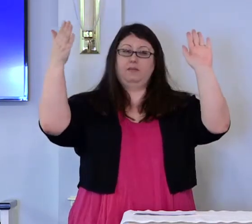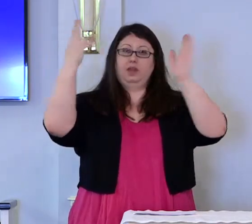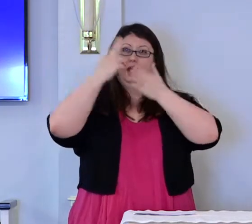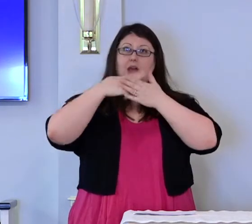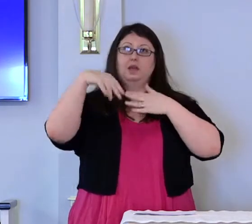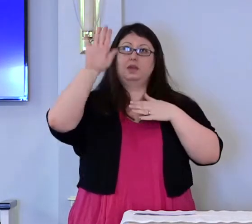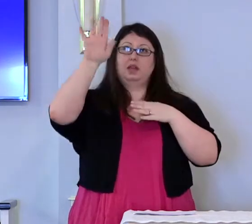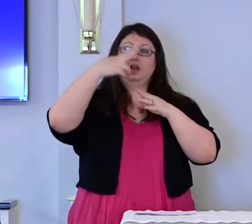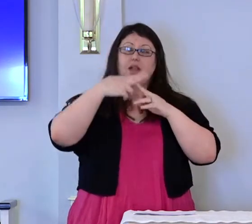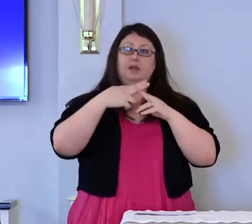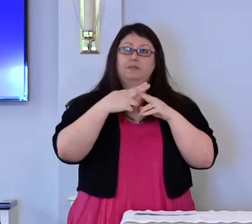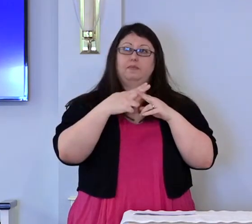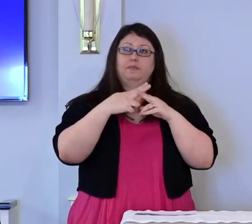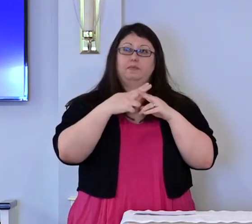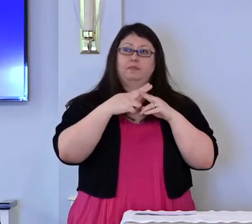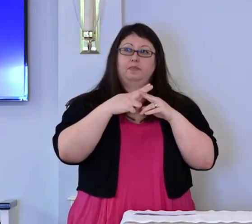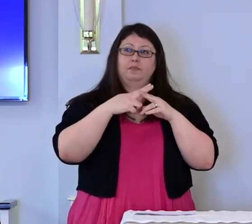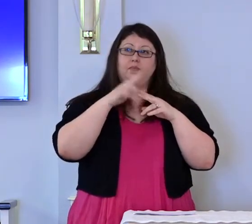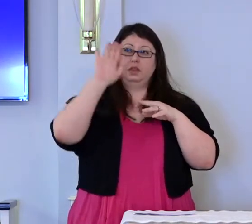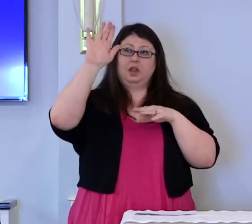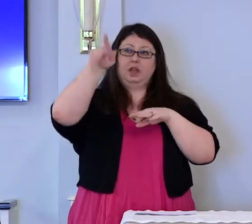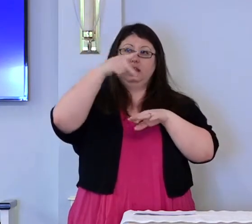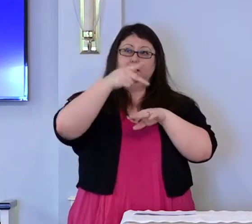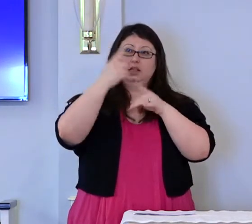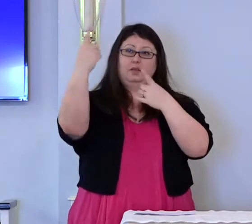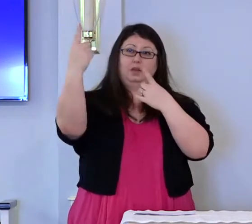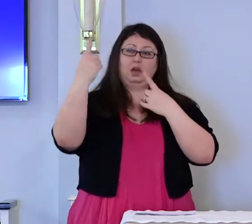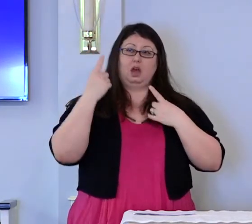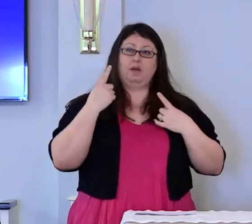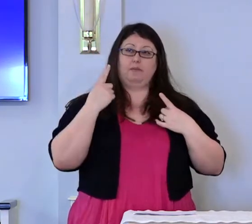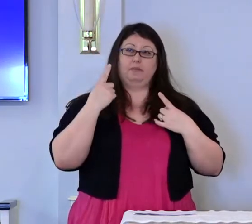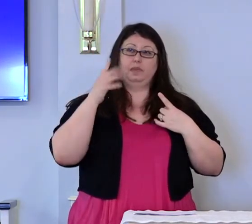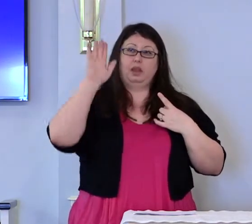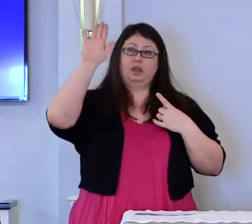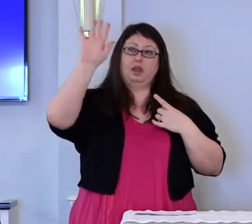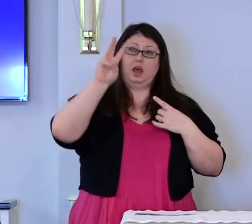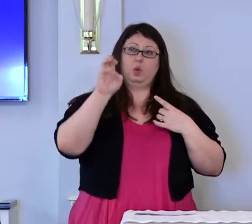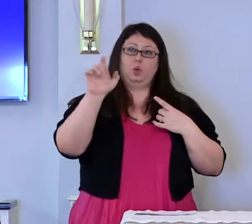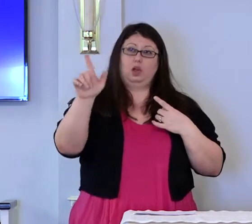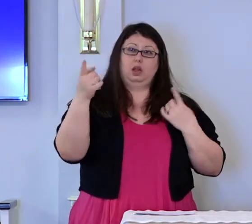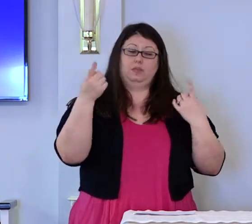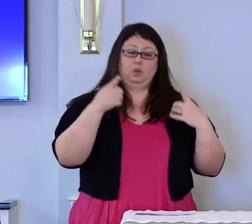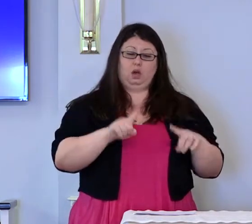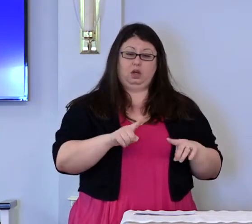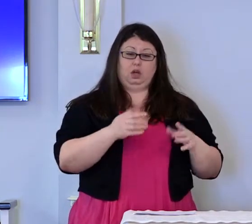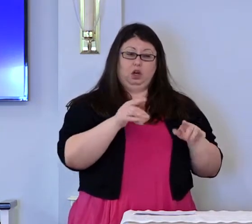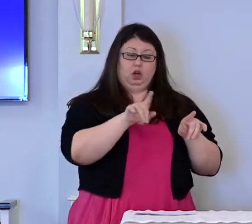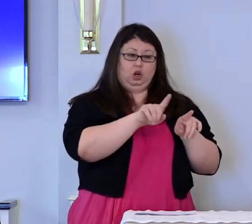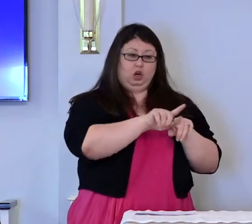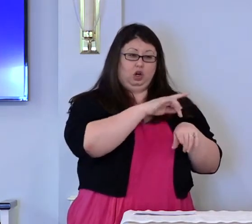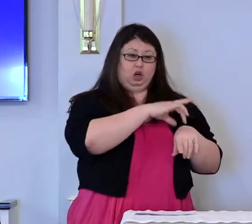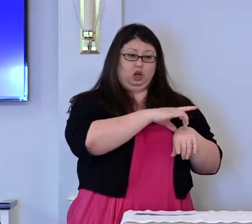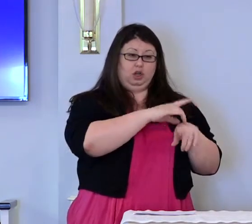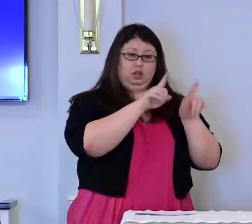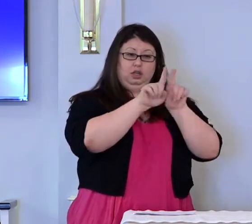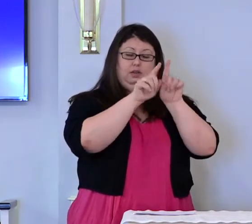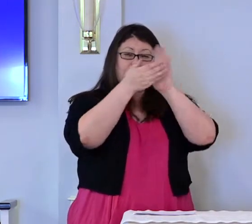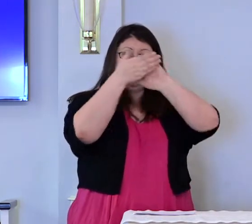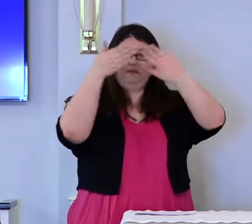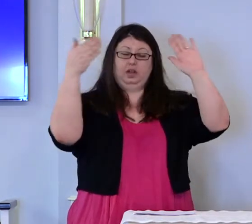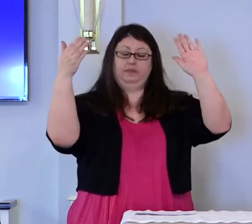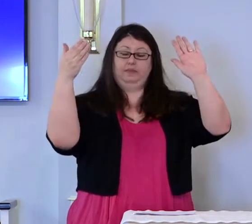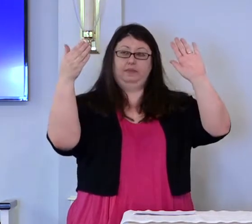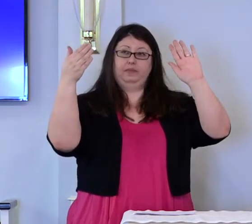hallowed be thy name. Thy kingdom come, thy will be done on earth as it is in heaven.